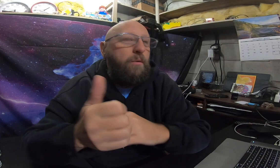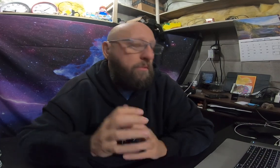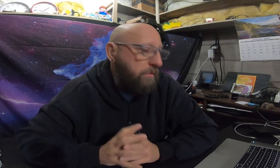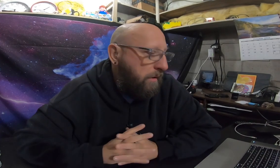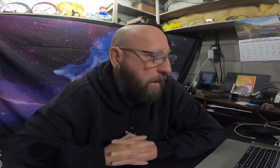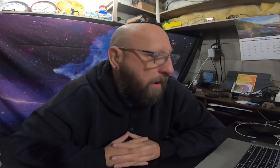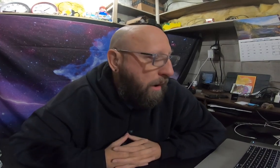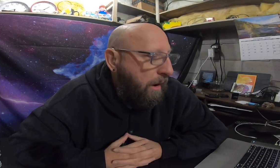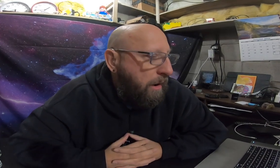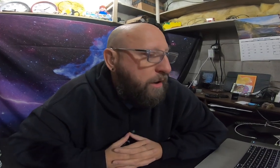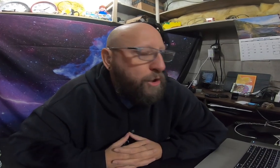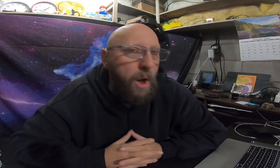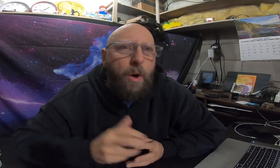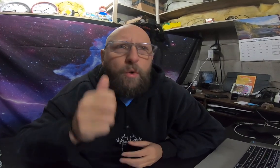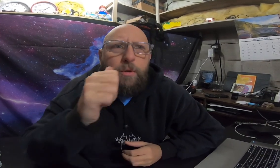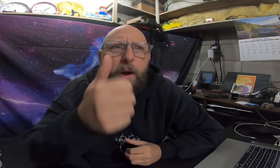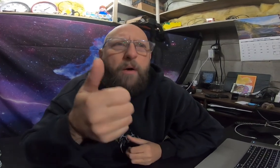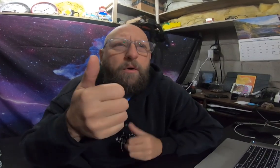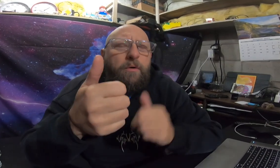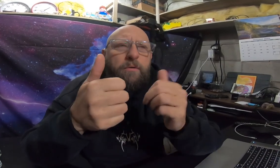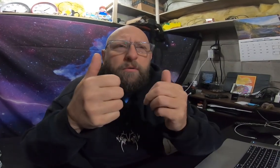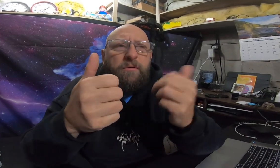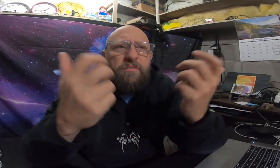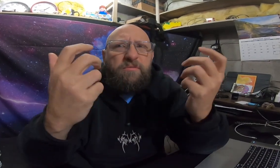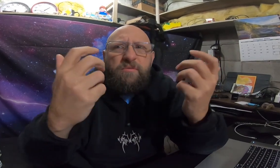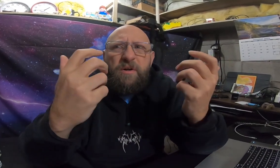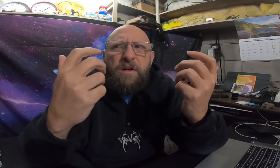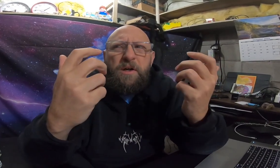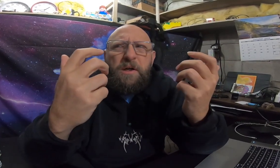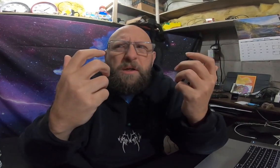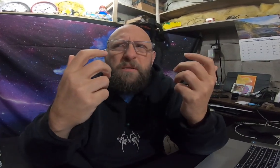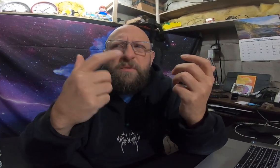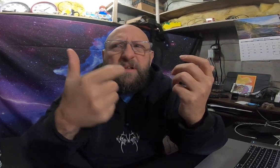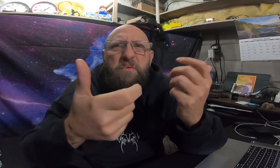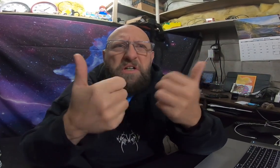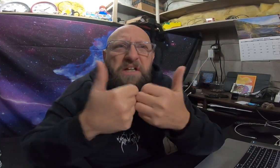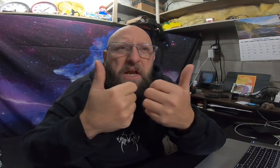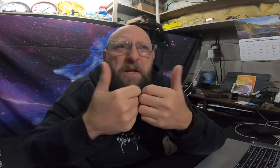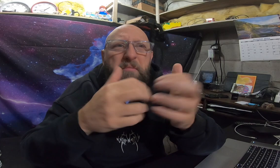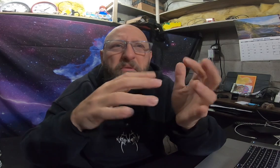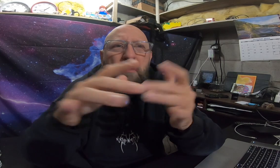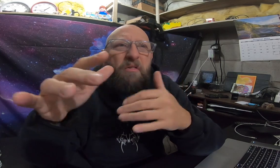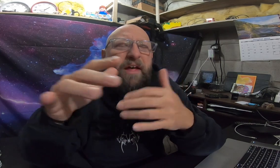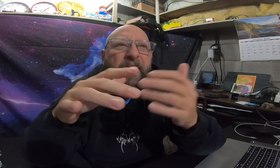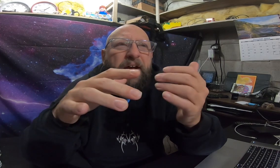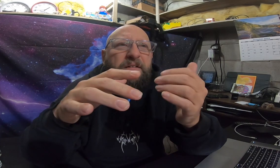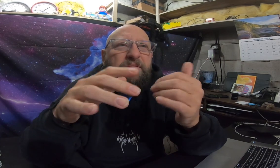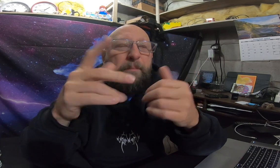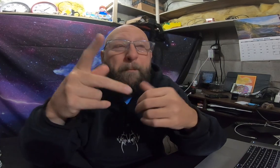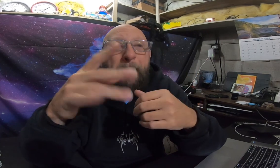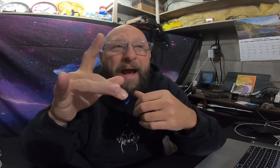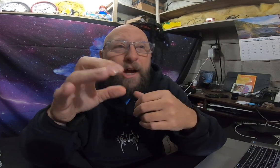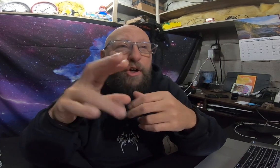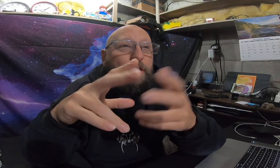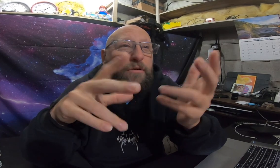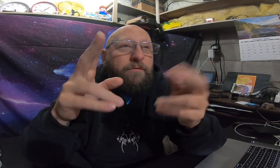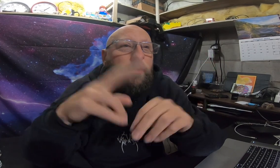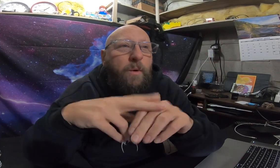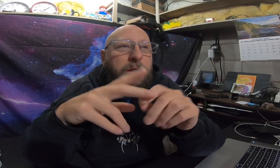so tomorrow we're gonna watch game and all that parker of course